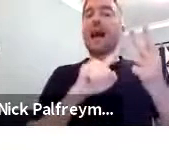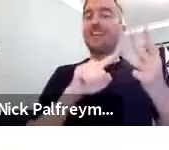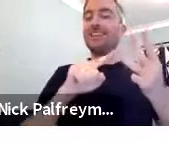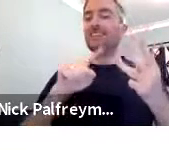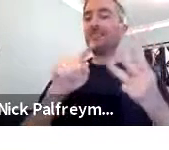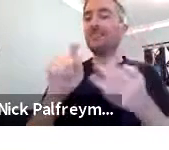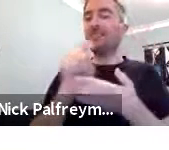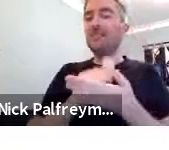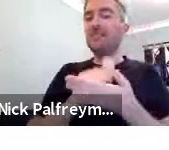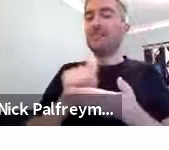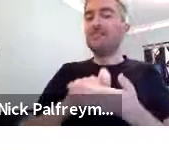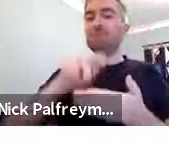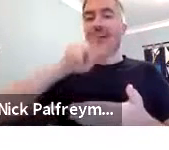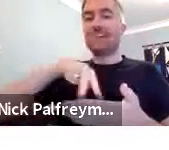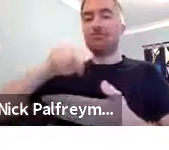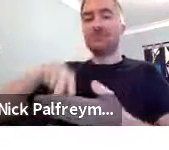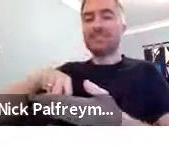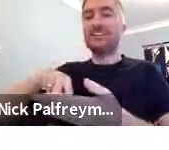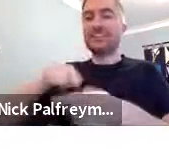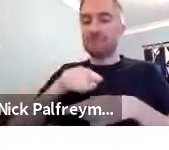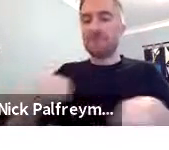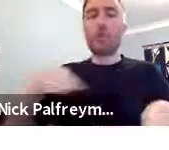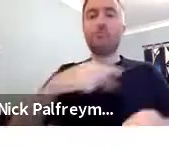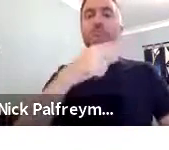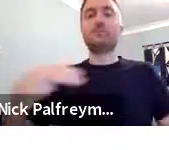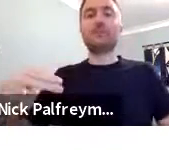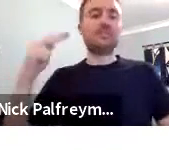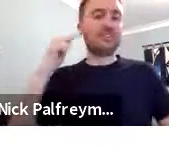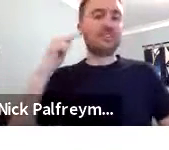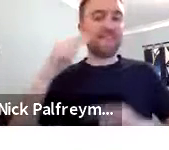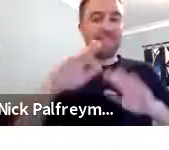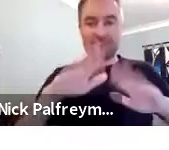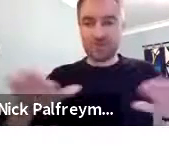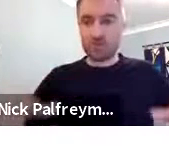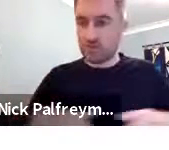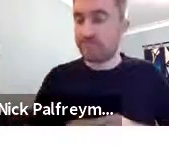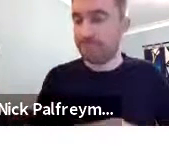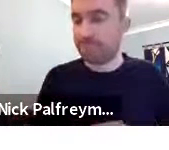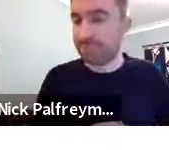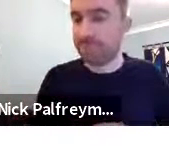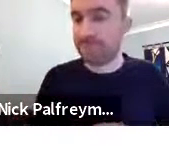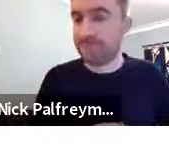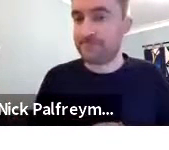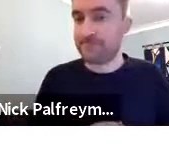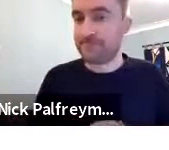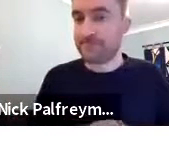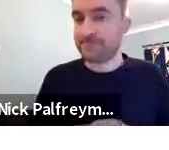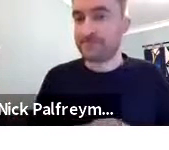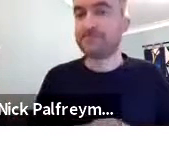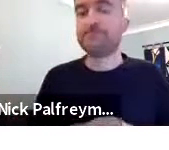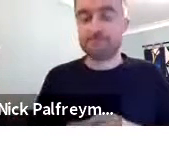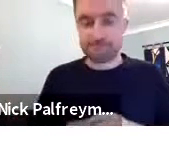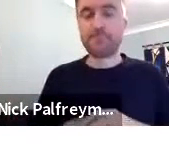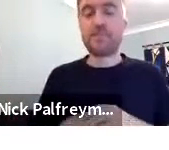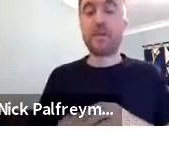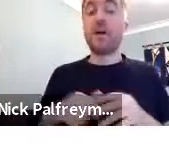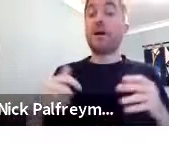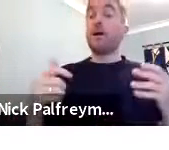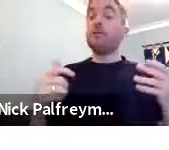capacity and improve that capacity. And also try to improve literacy in Indonesia for deaf children.